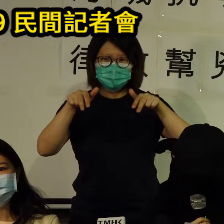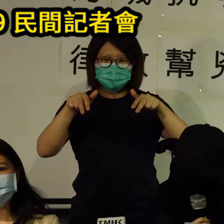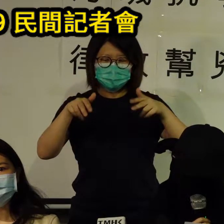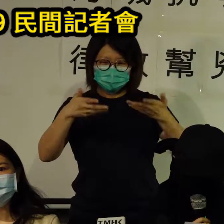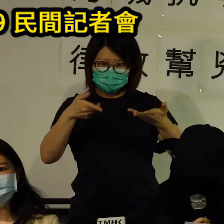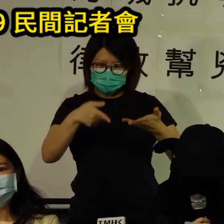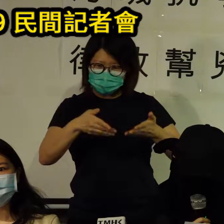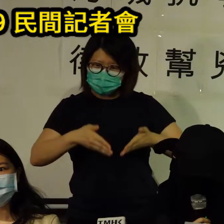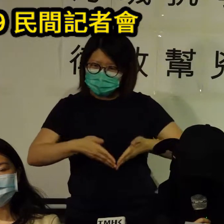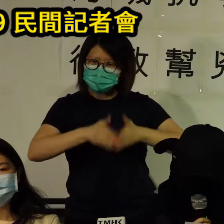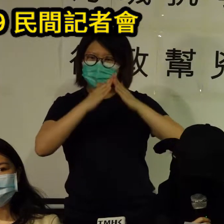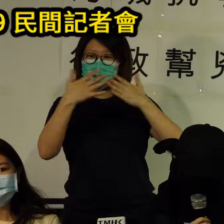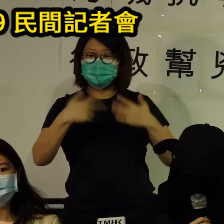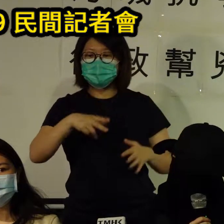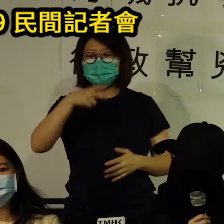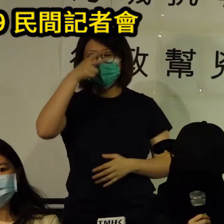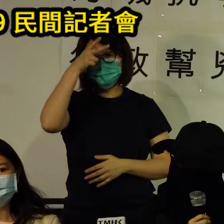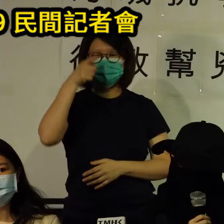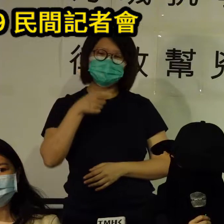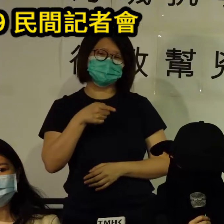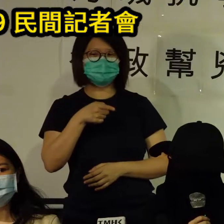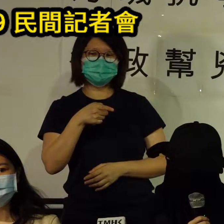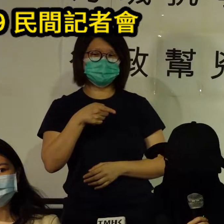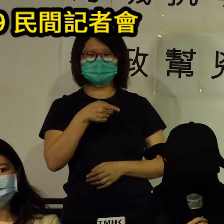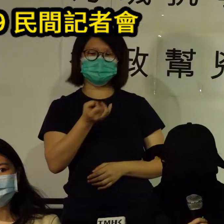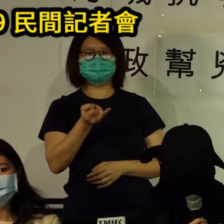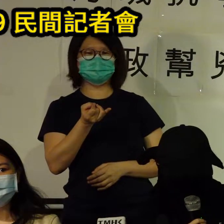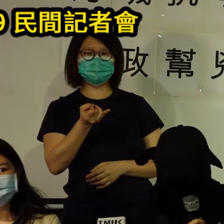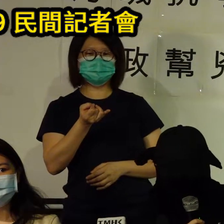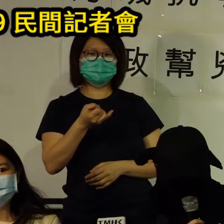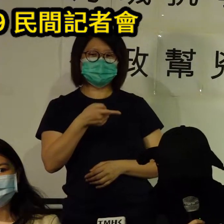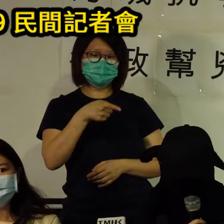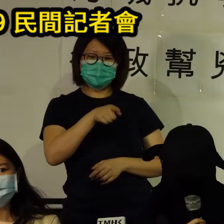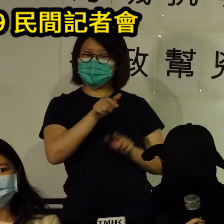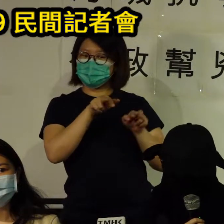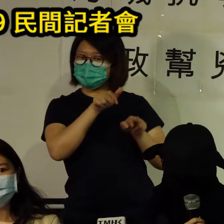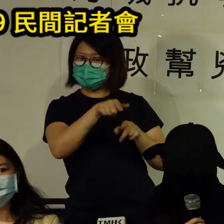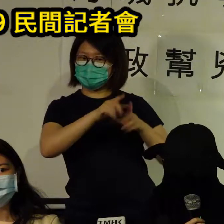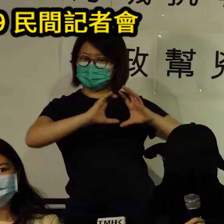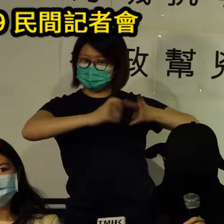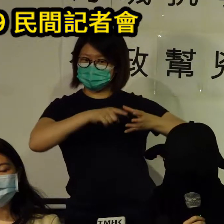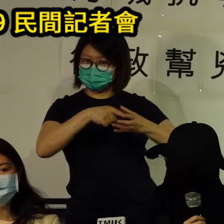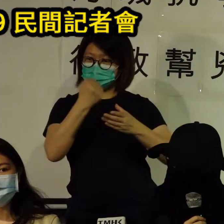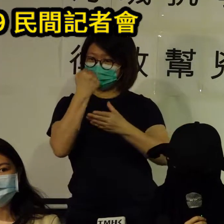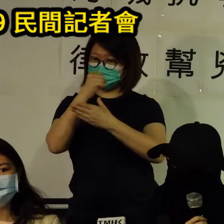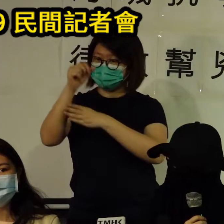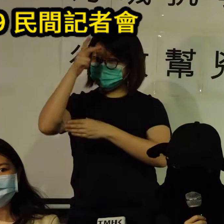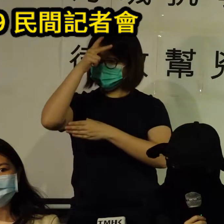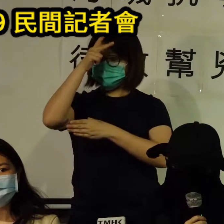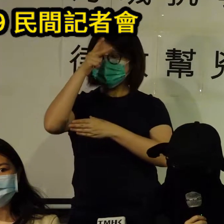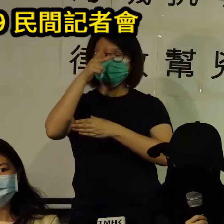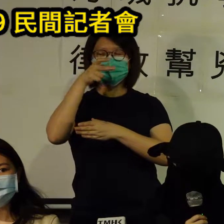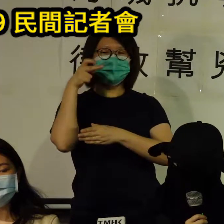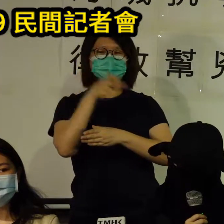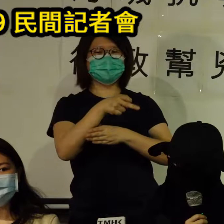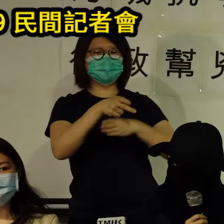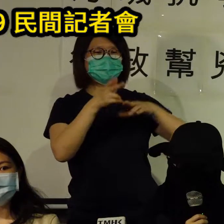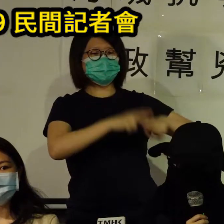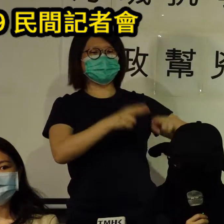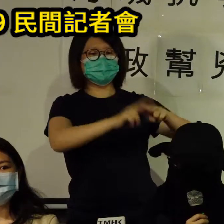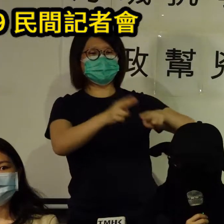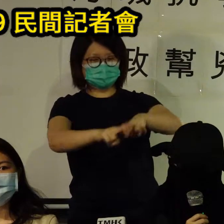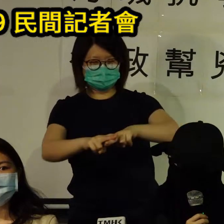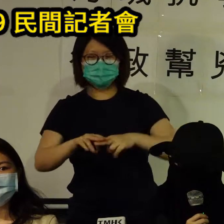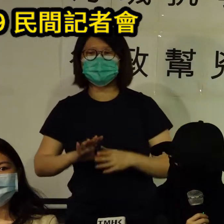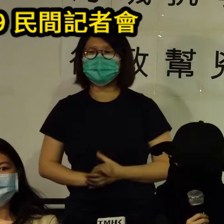harsh terms for bail before and without trial the public order ordinance was drafted